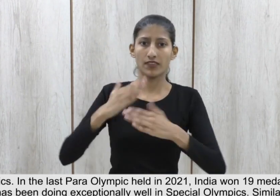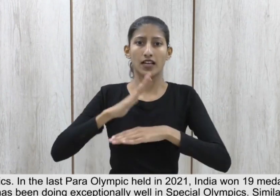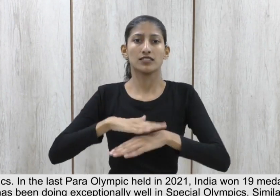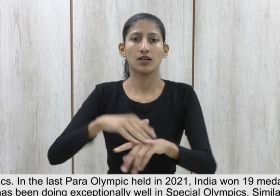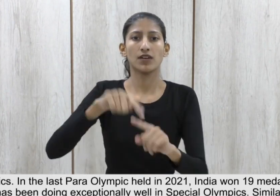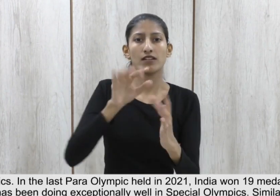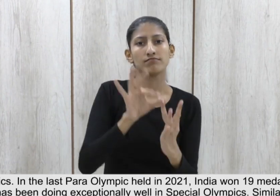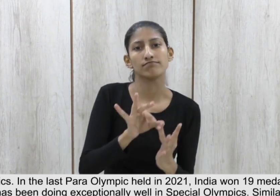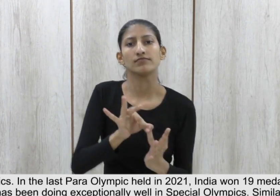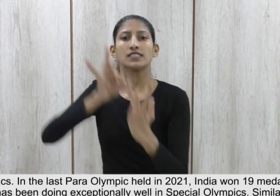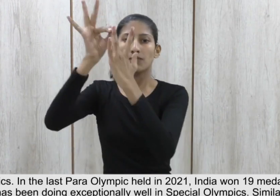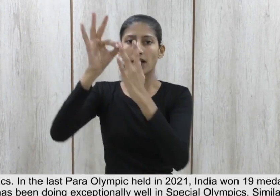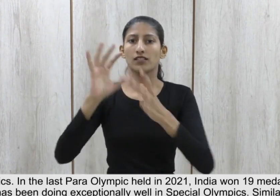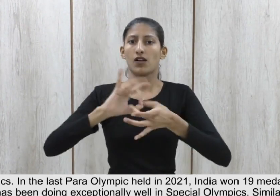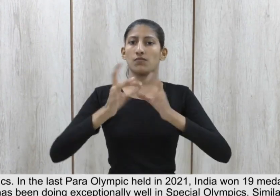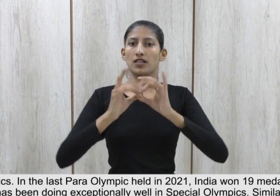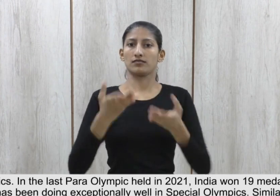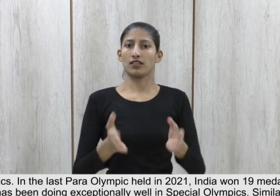has been doing exceptionally well in Special Olympics